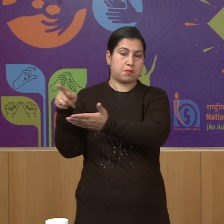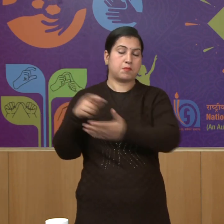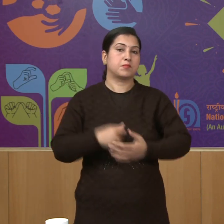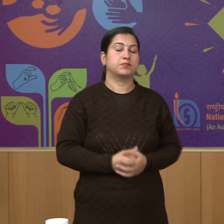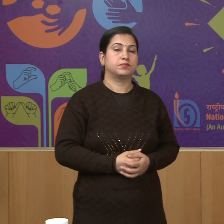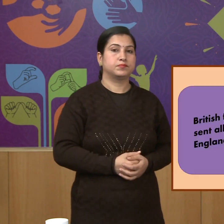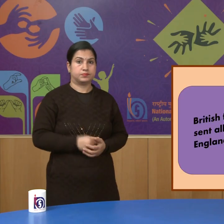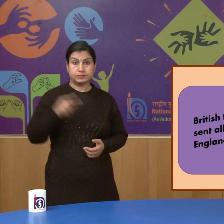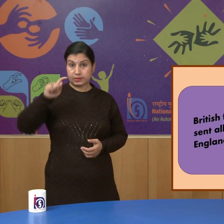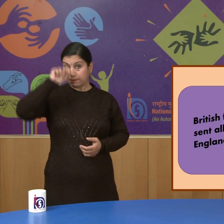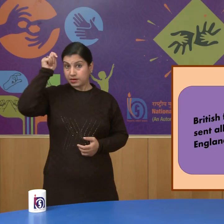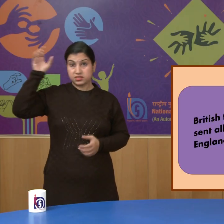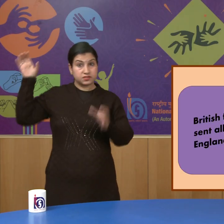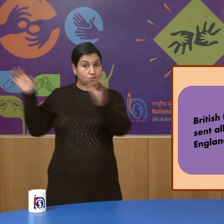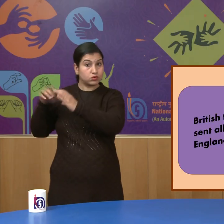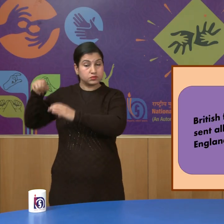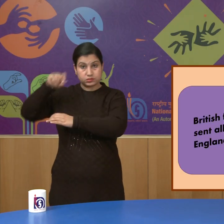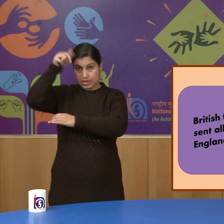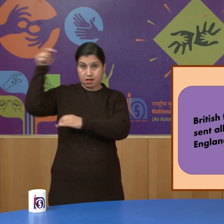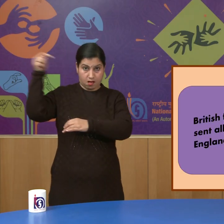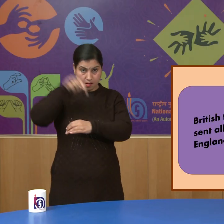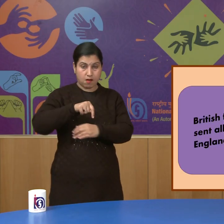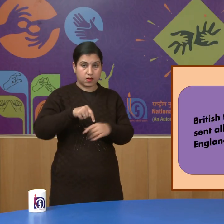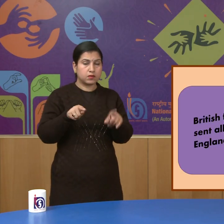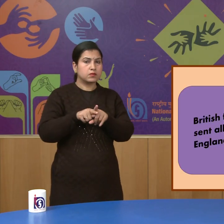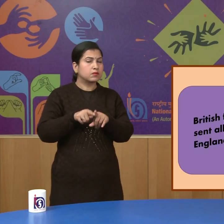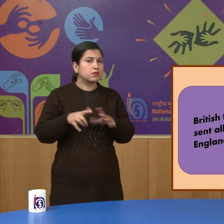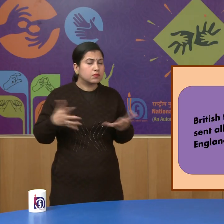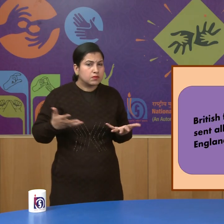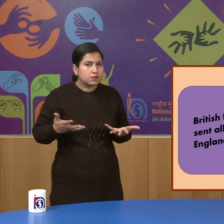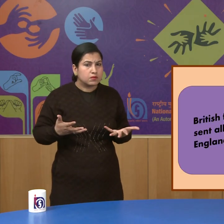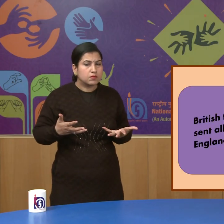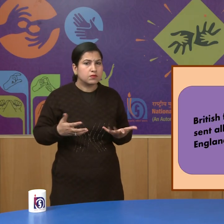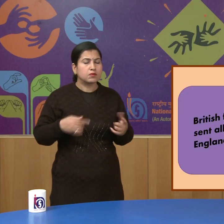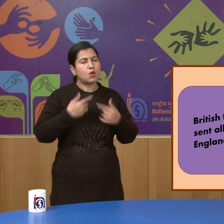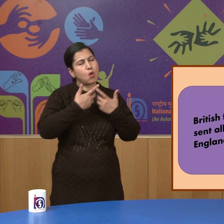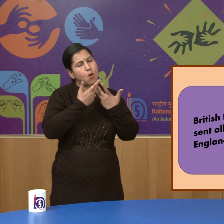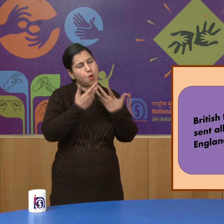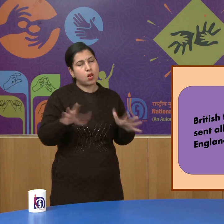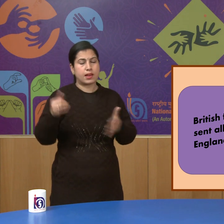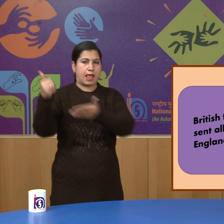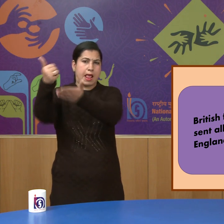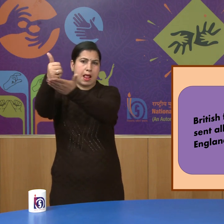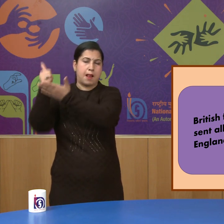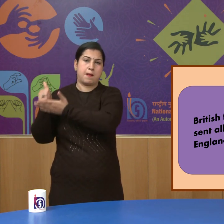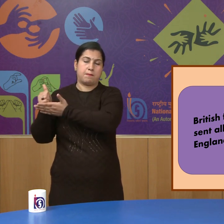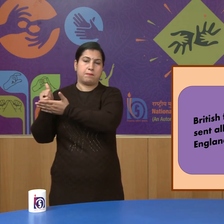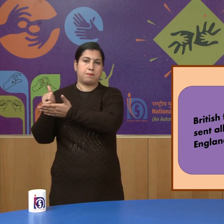the British forces in India were sent all kinds of help from